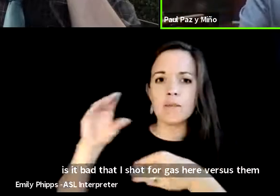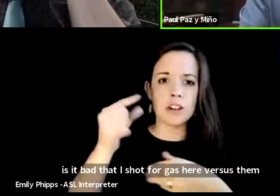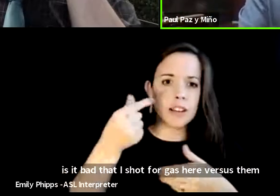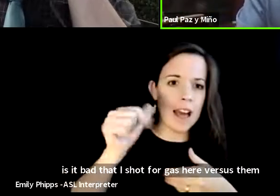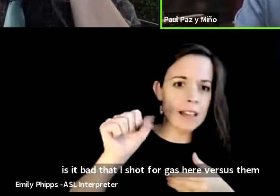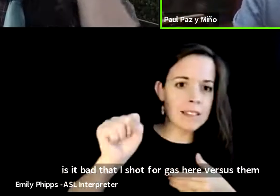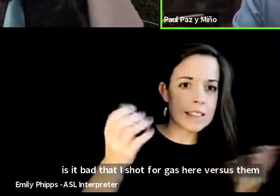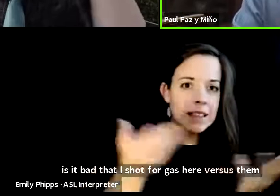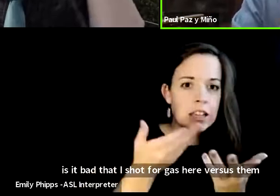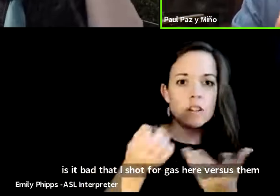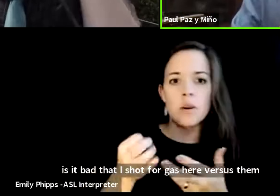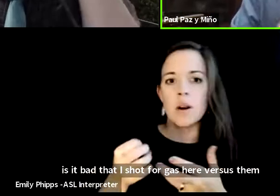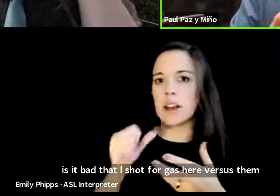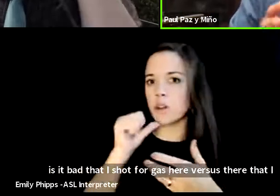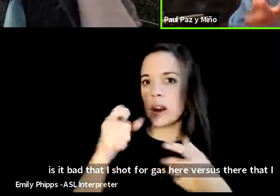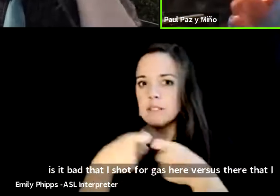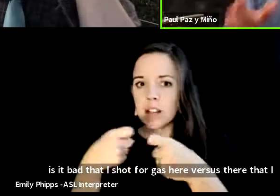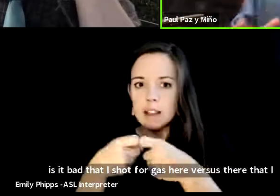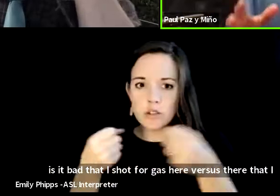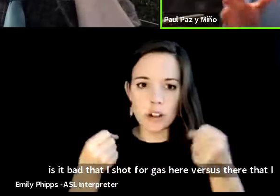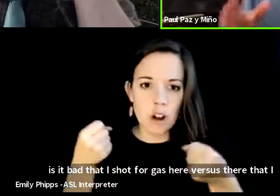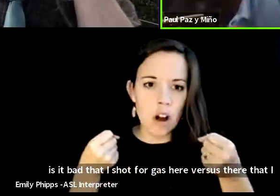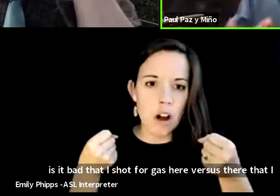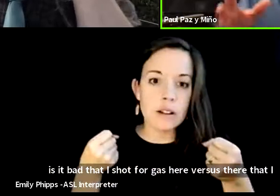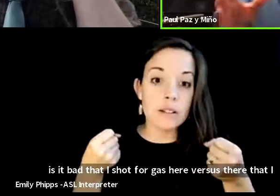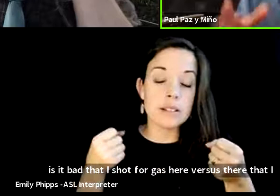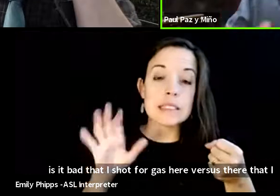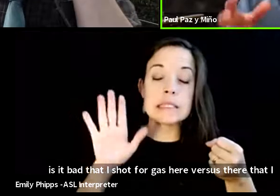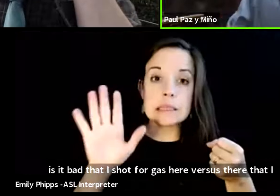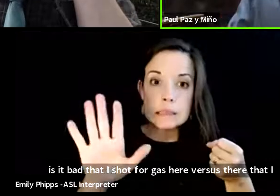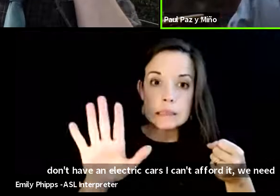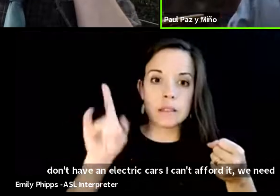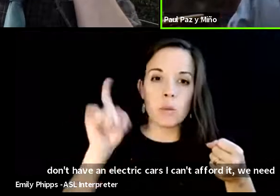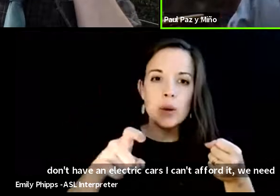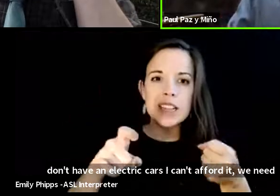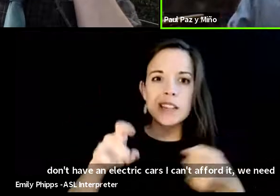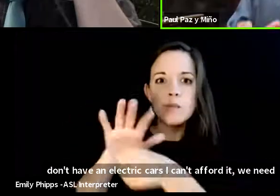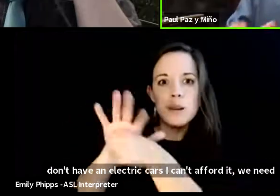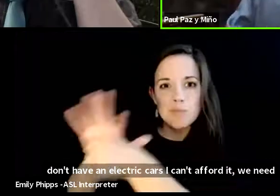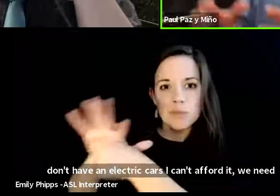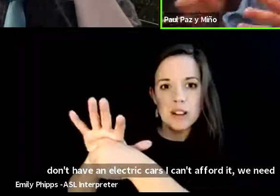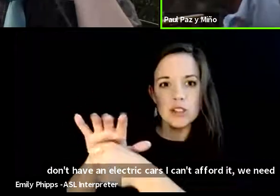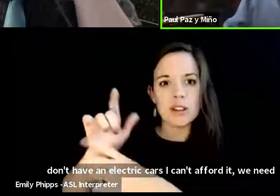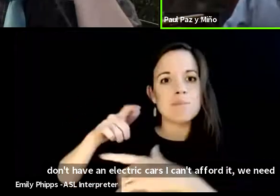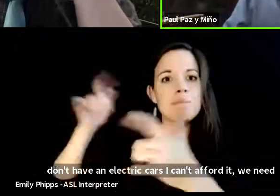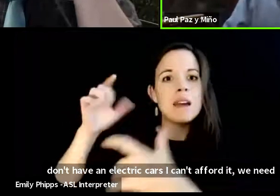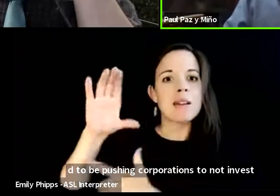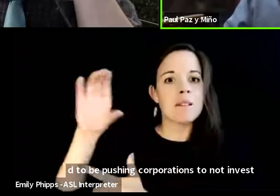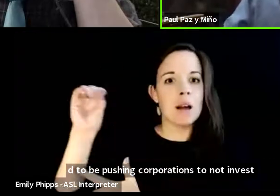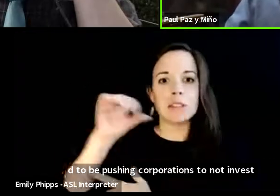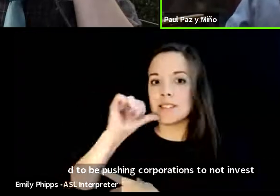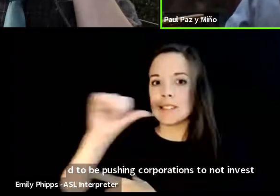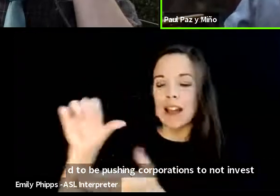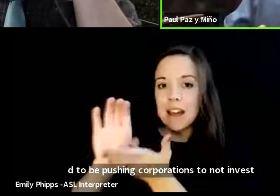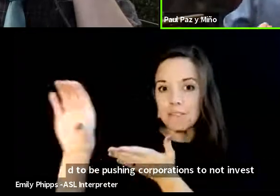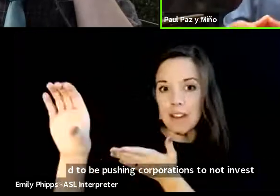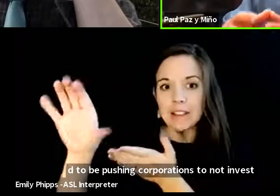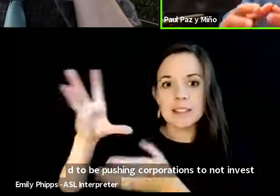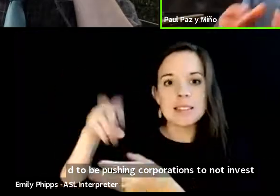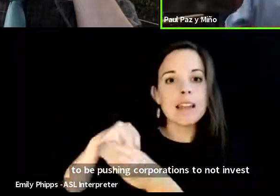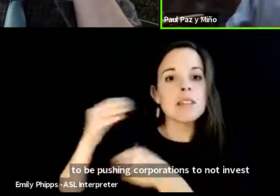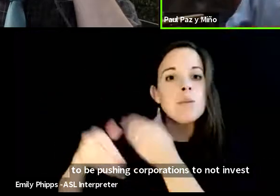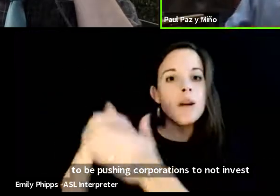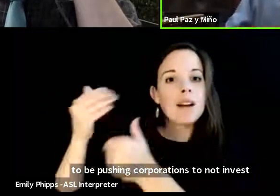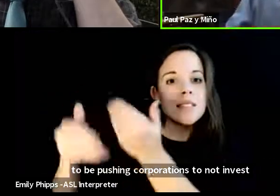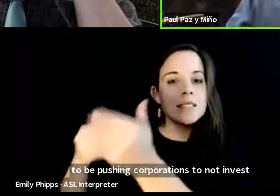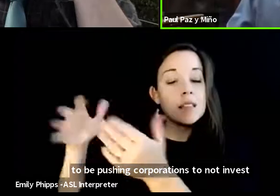that i don't have an electric car because i can't afford it we need to be pushing corporations to not invest in the processes that are